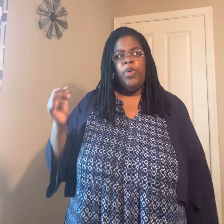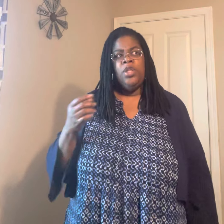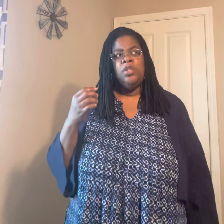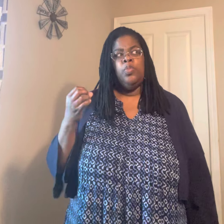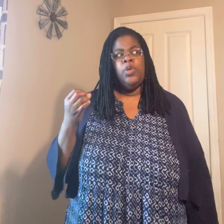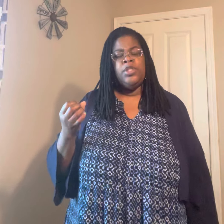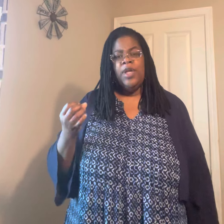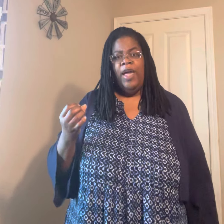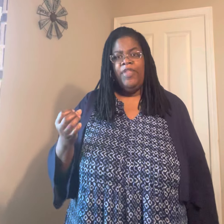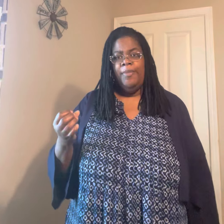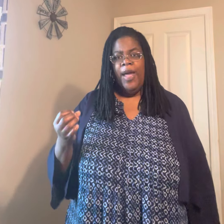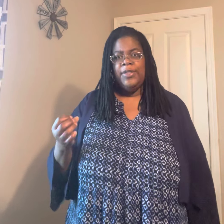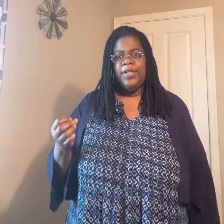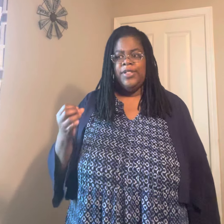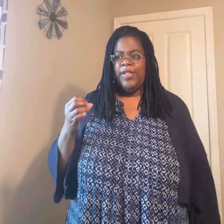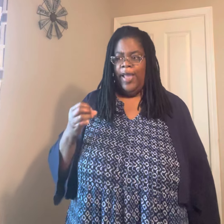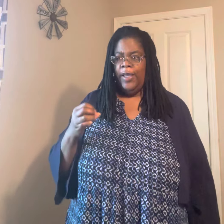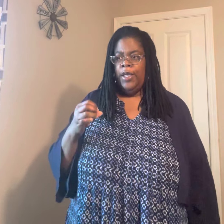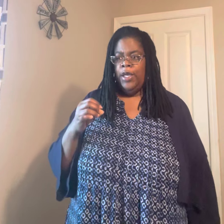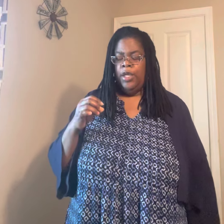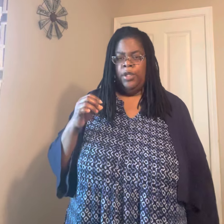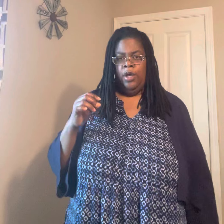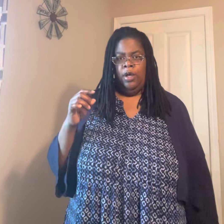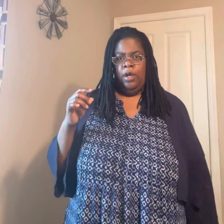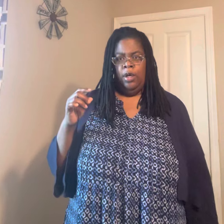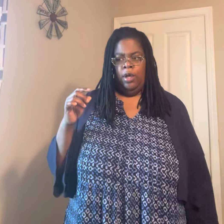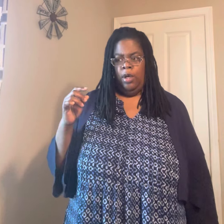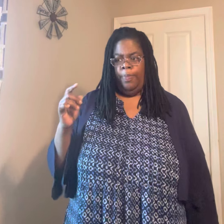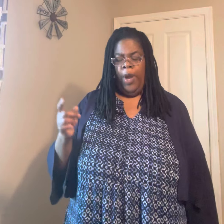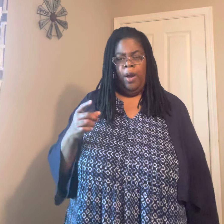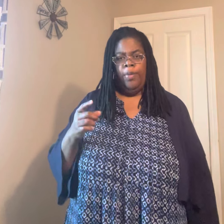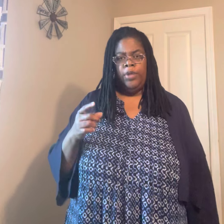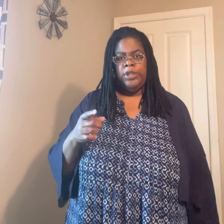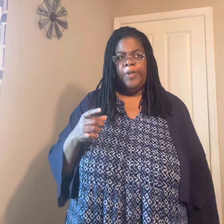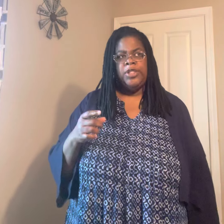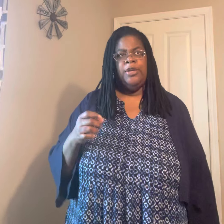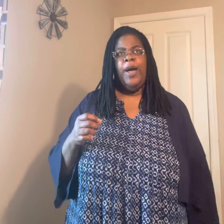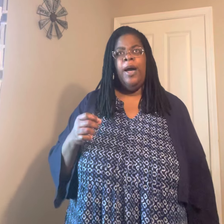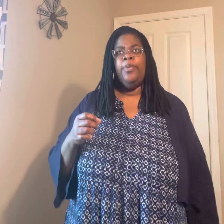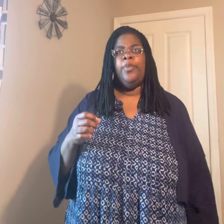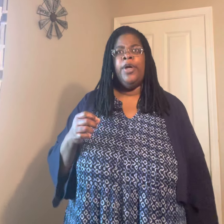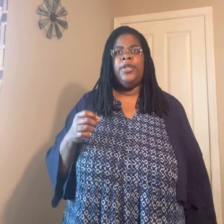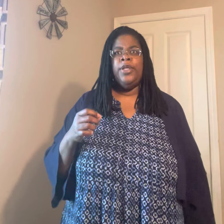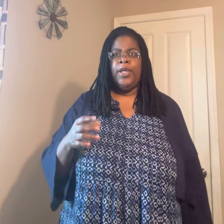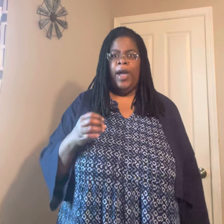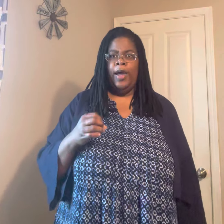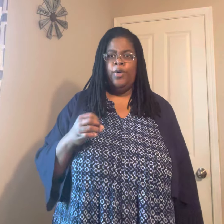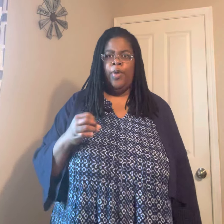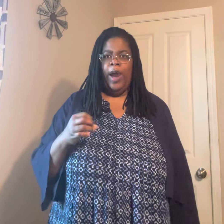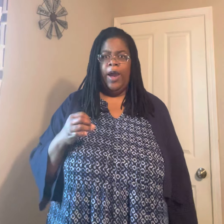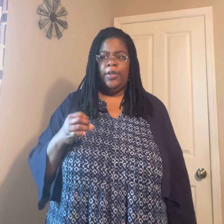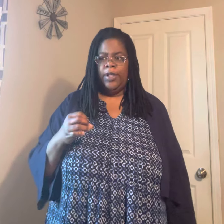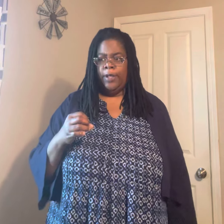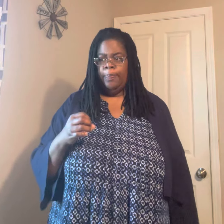we was to have that mindset, it's like the parable that speaks of the Bible where the guy who hired the...